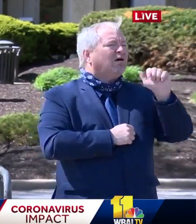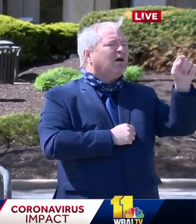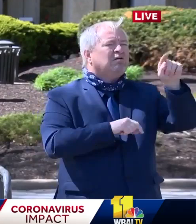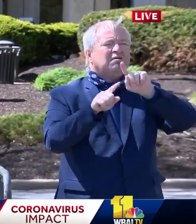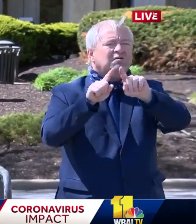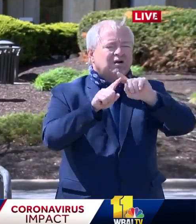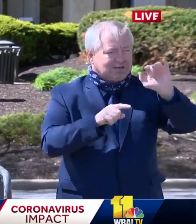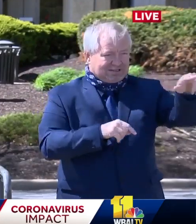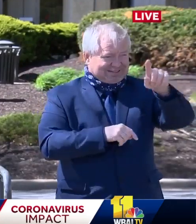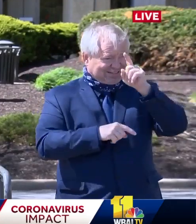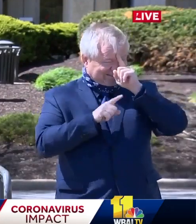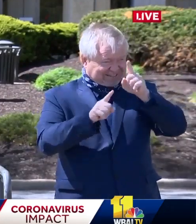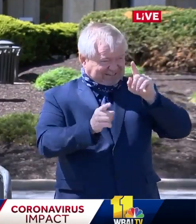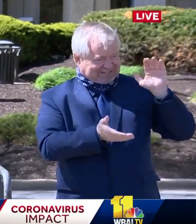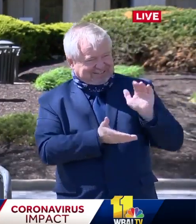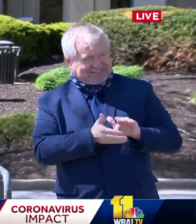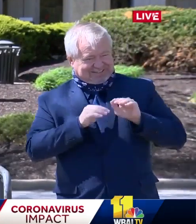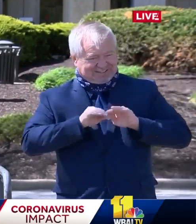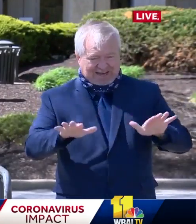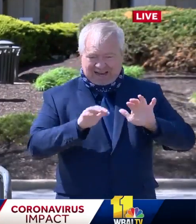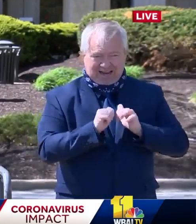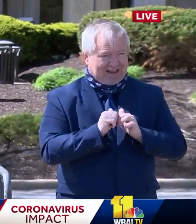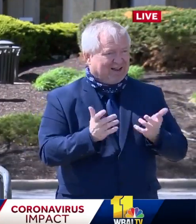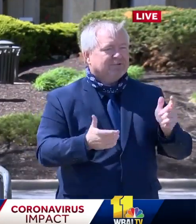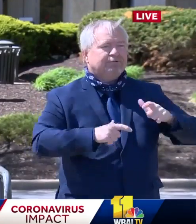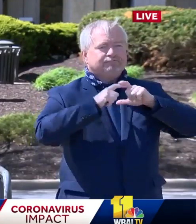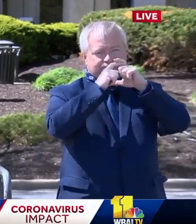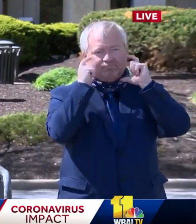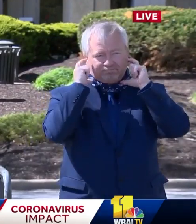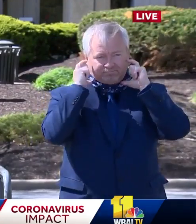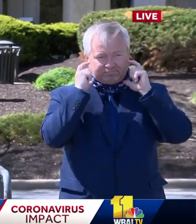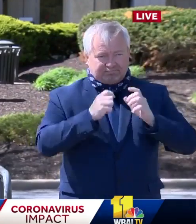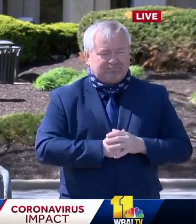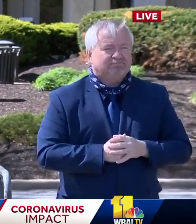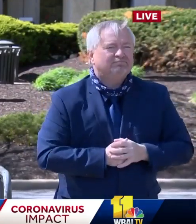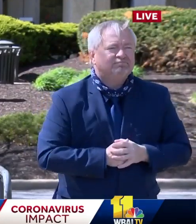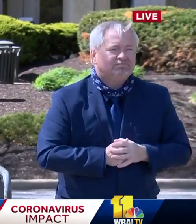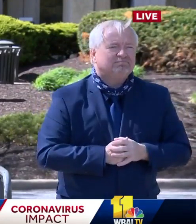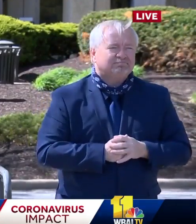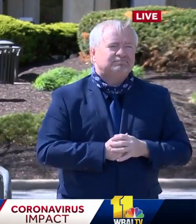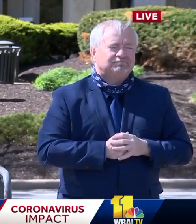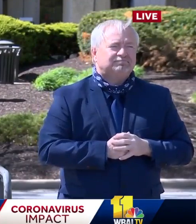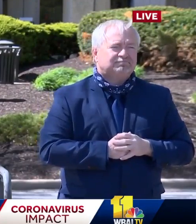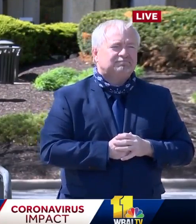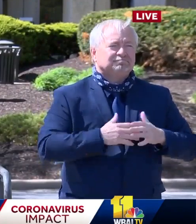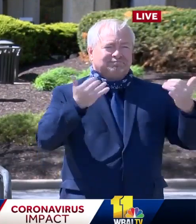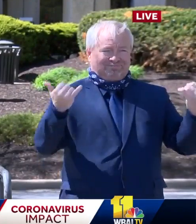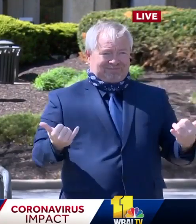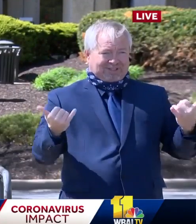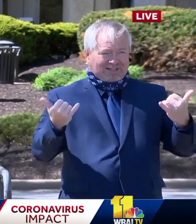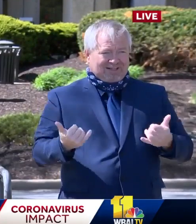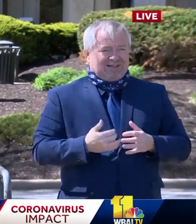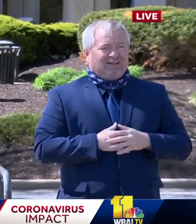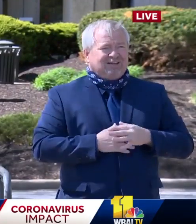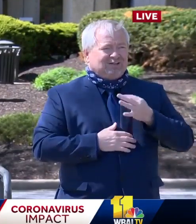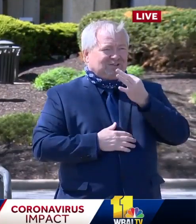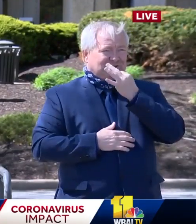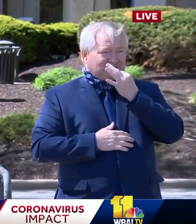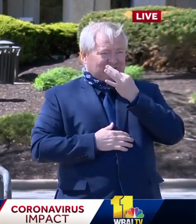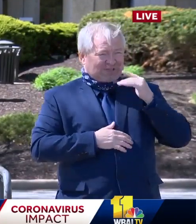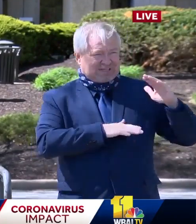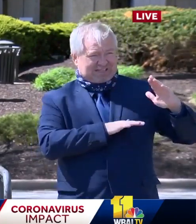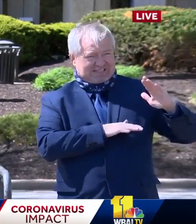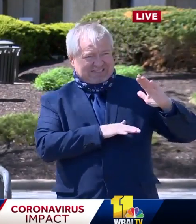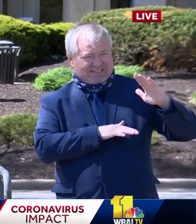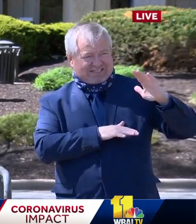and stop the spread of this virus that is killing, uh, and, and making folks ill. Now, as we approached the surge, uh, we knew that we would also